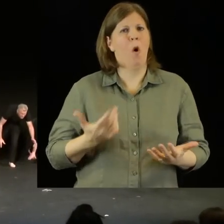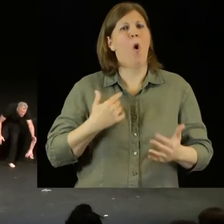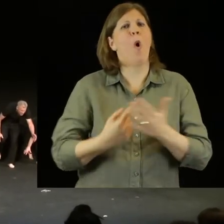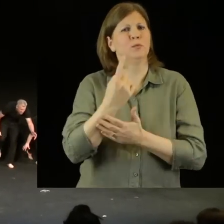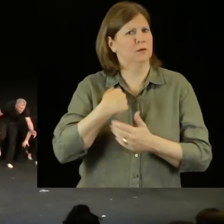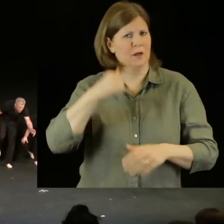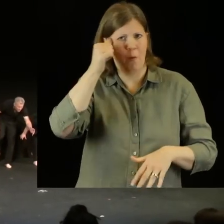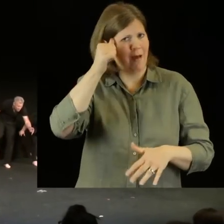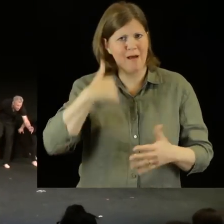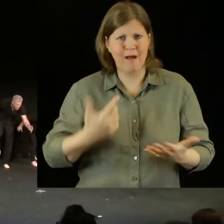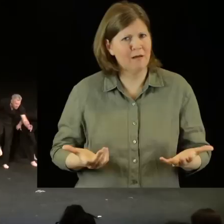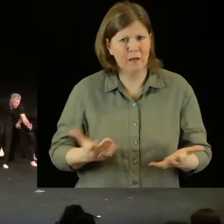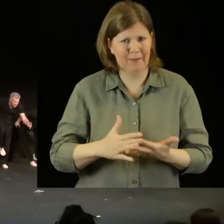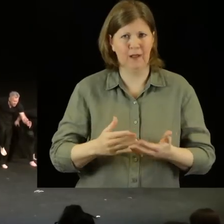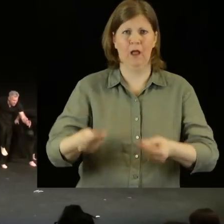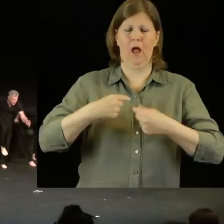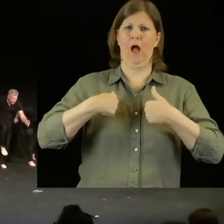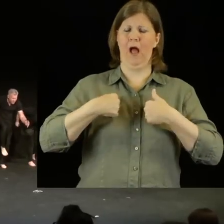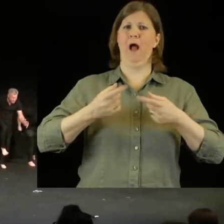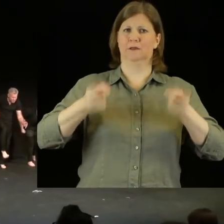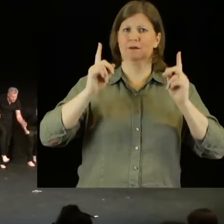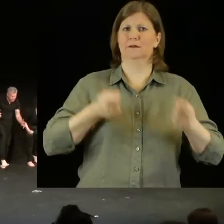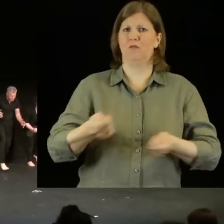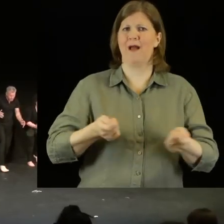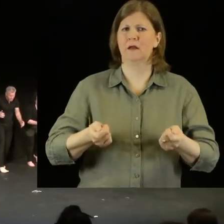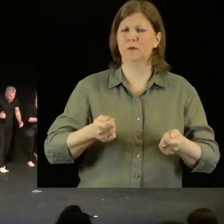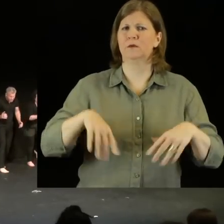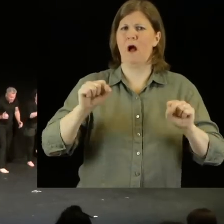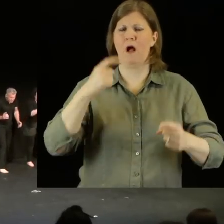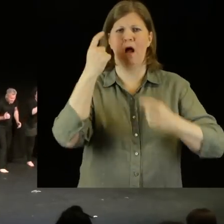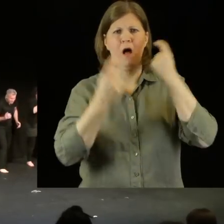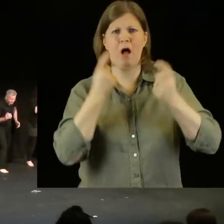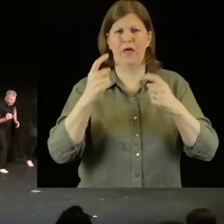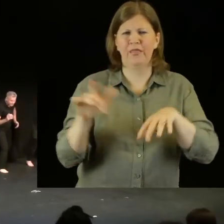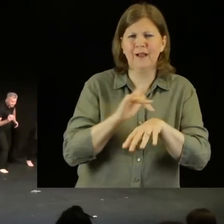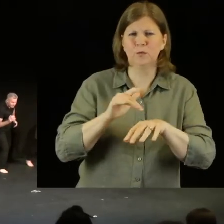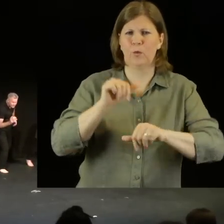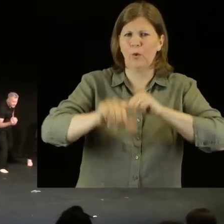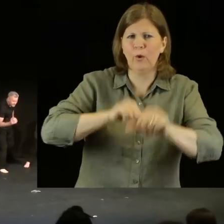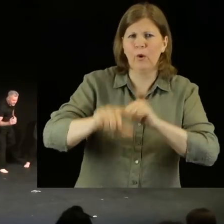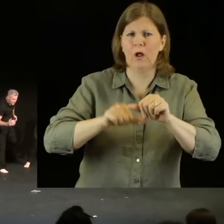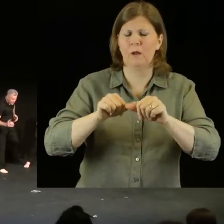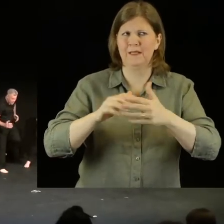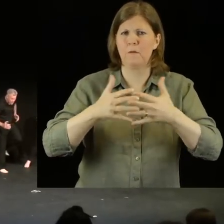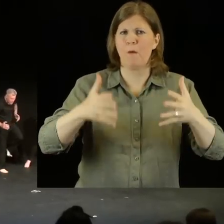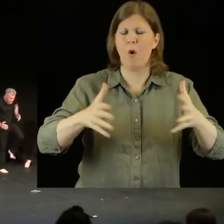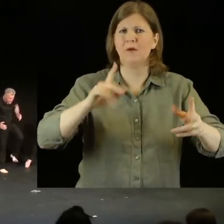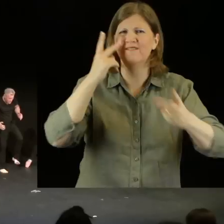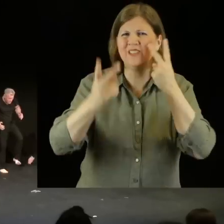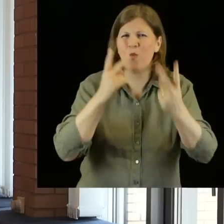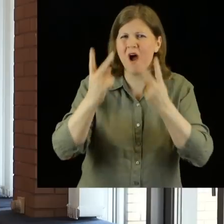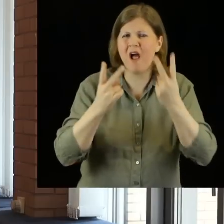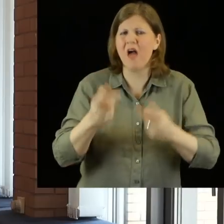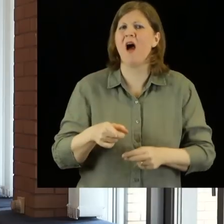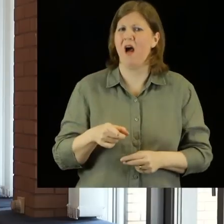the opportunities it would give to me as a director to start thinking about the theatre making process in a much more